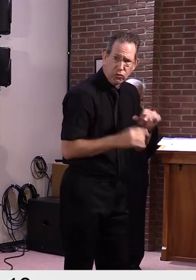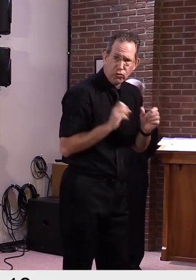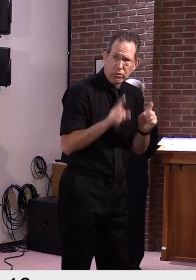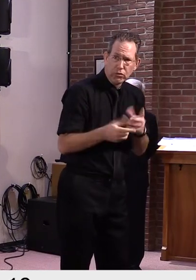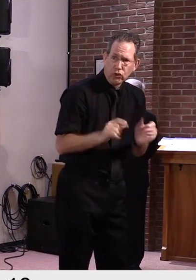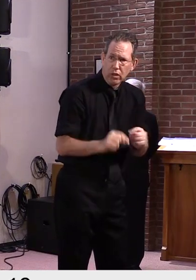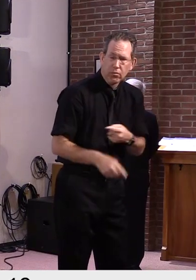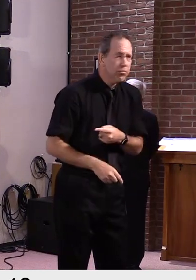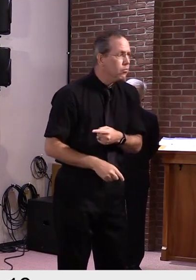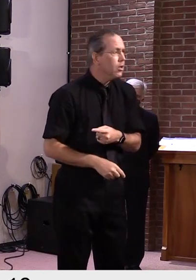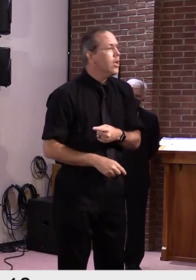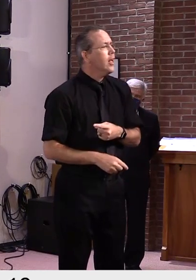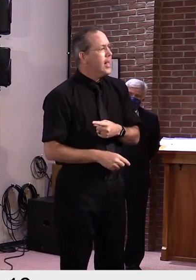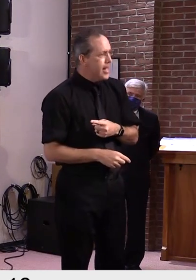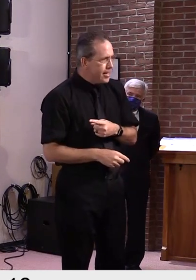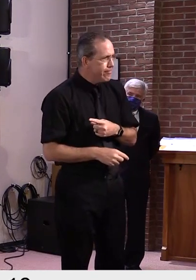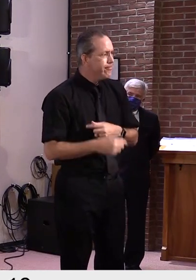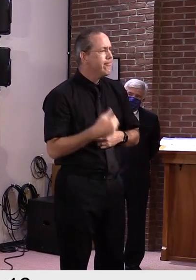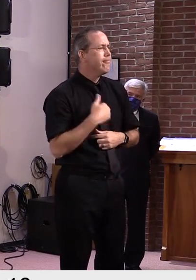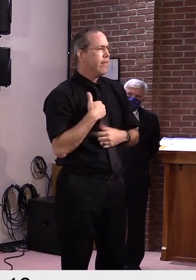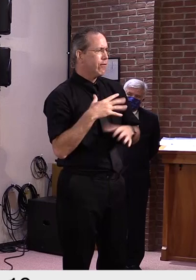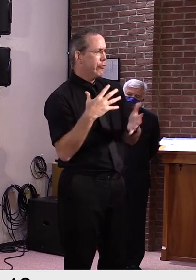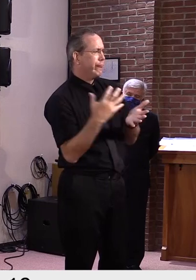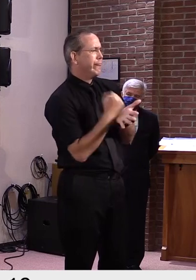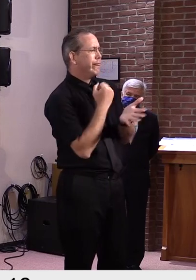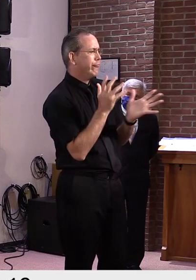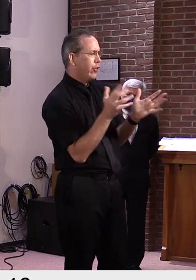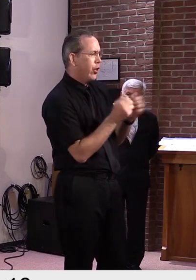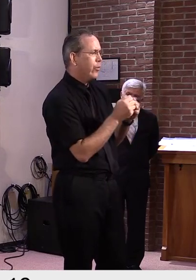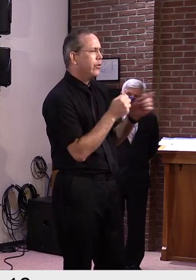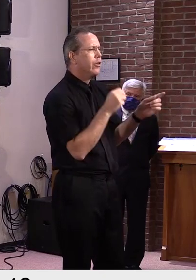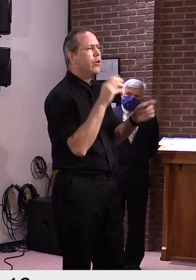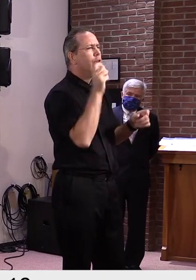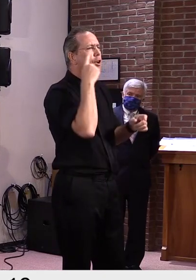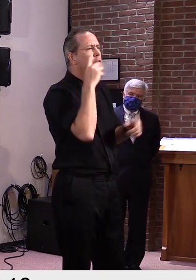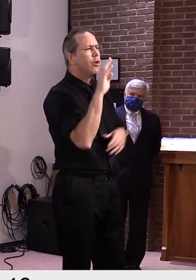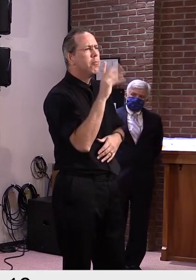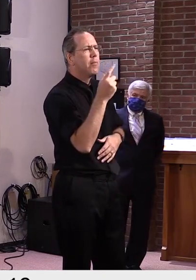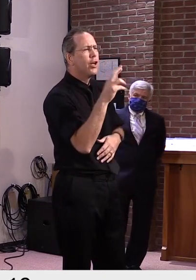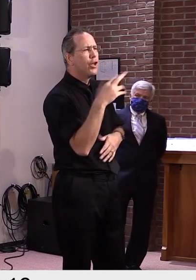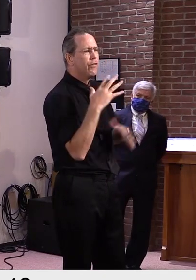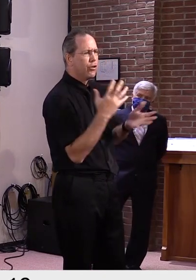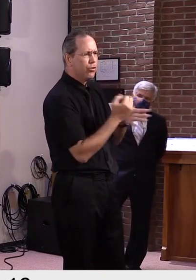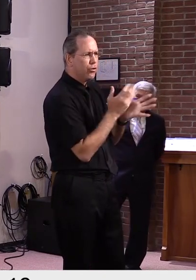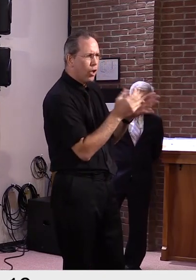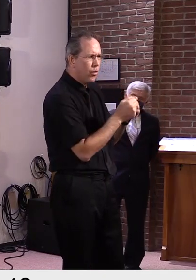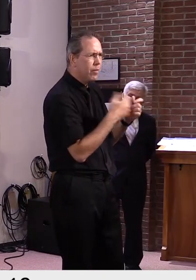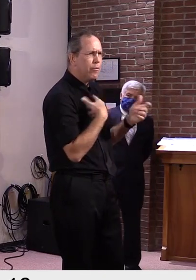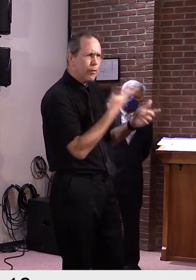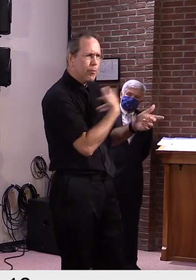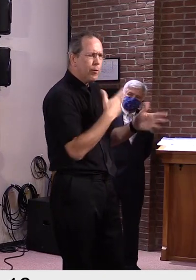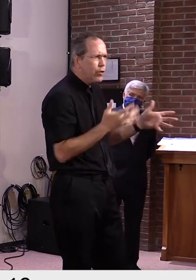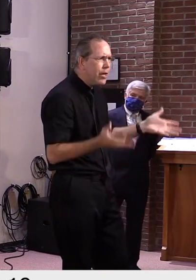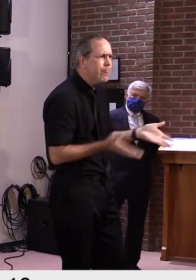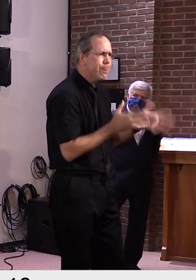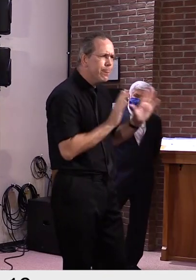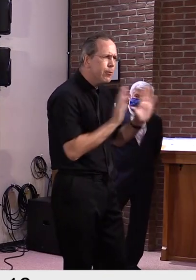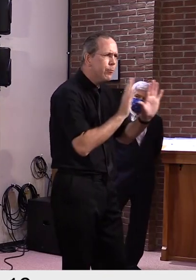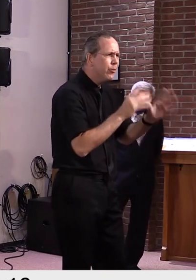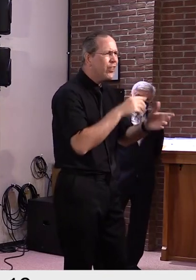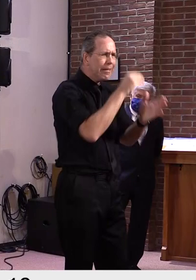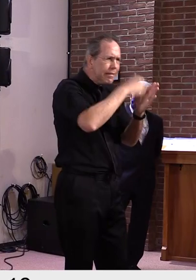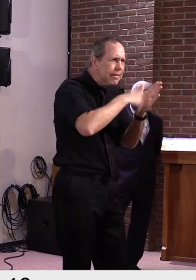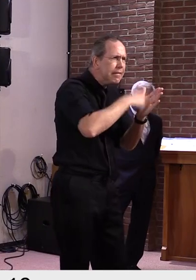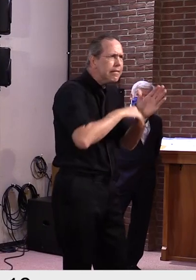like Title 32. I mean, we put a lot of measures in place. We've done it in writing. We've done it publicly and privately.